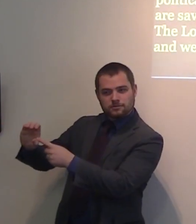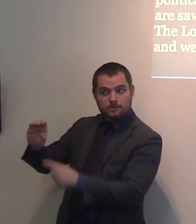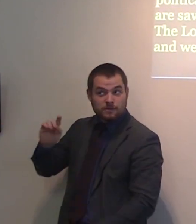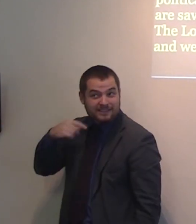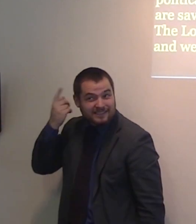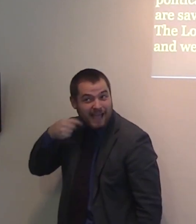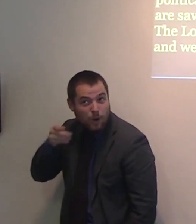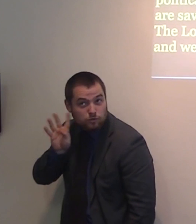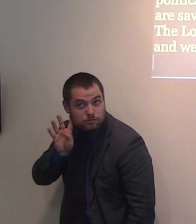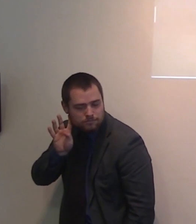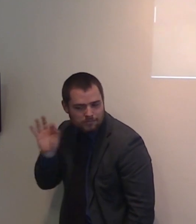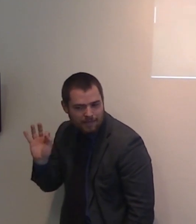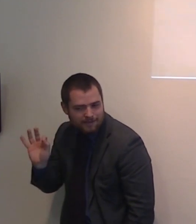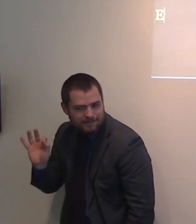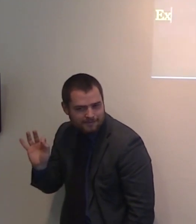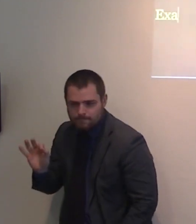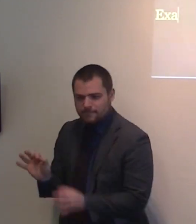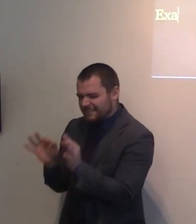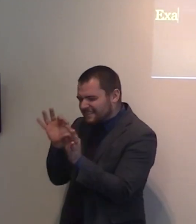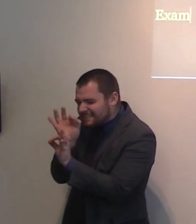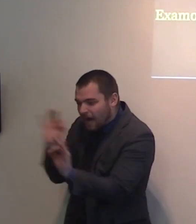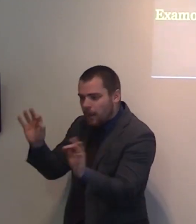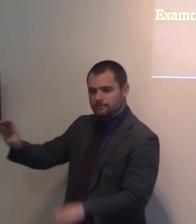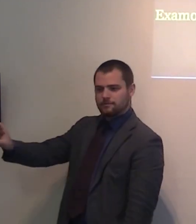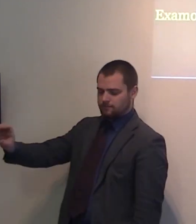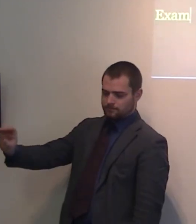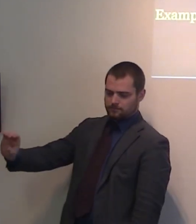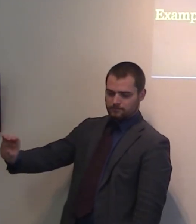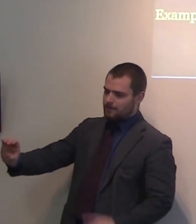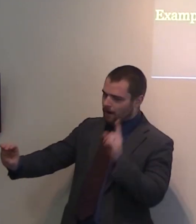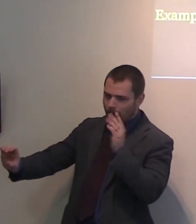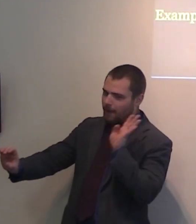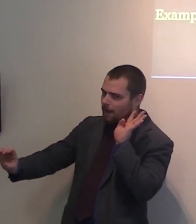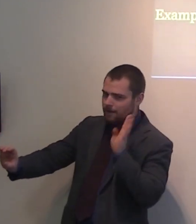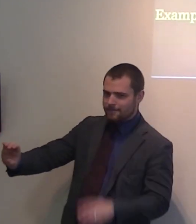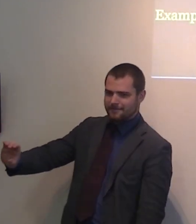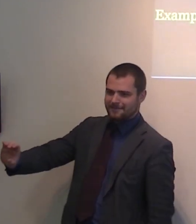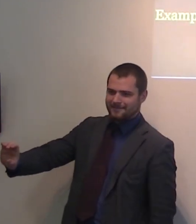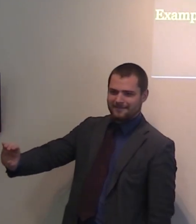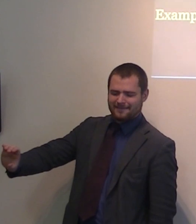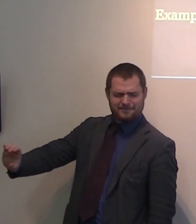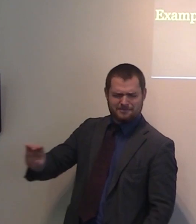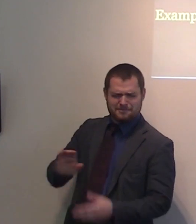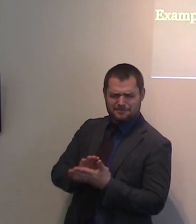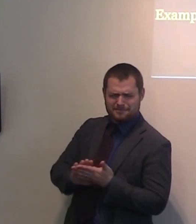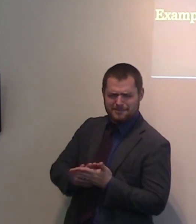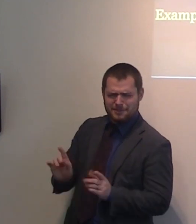It acts in silence. And why am I mentioning this? This speaks about so many churches. And